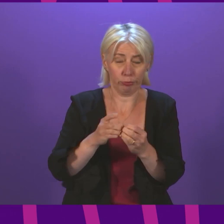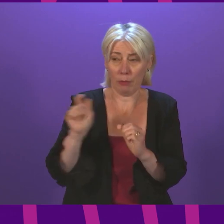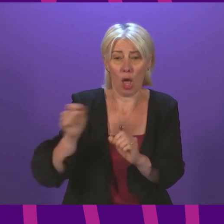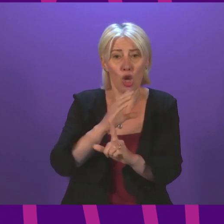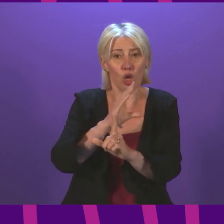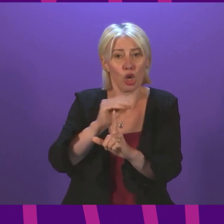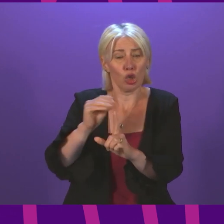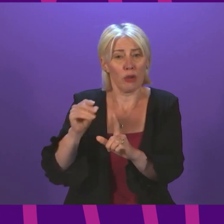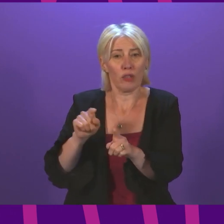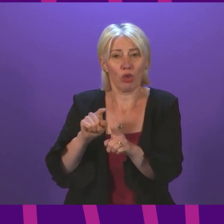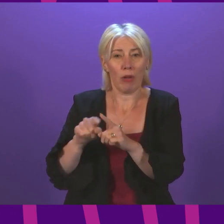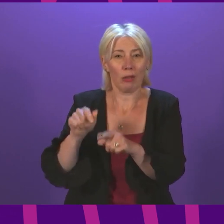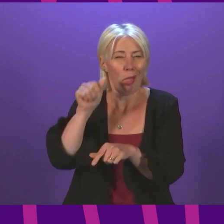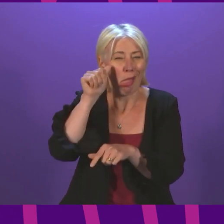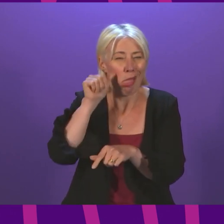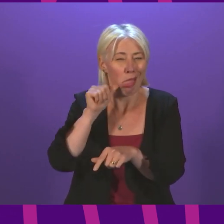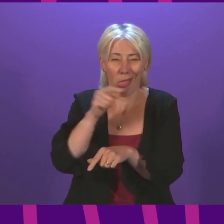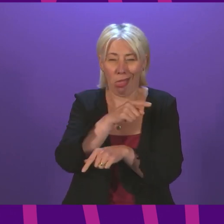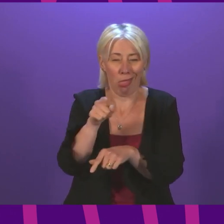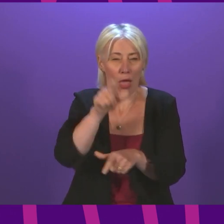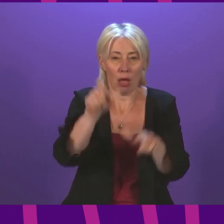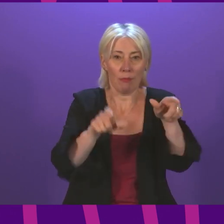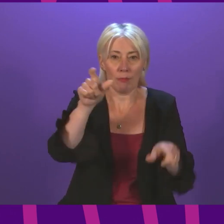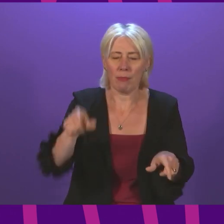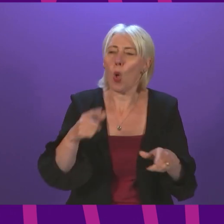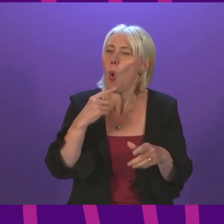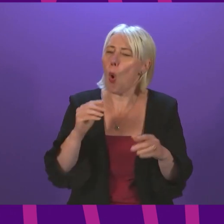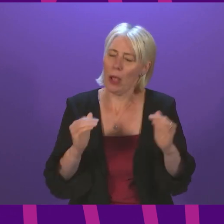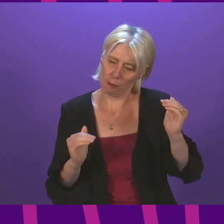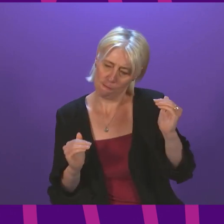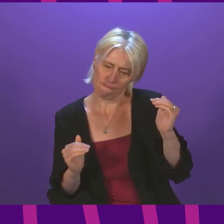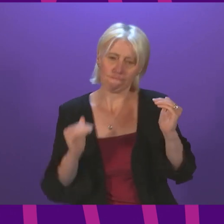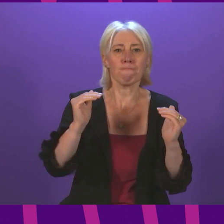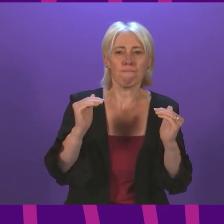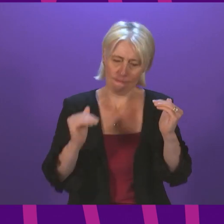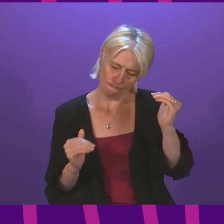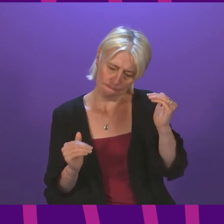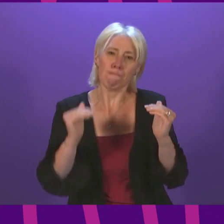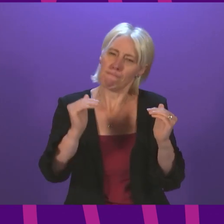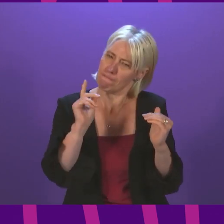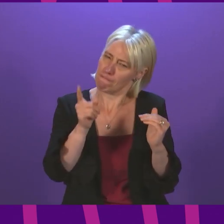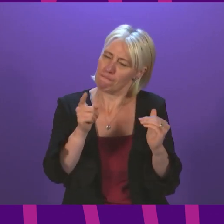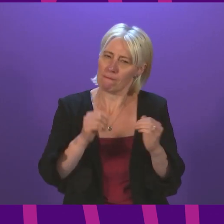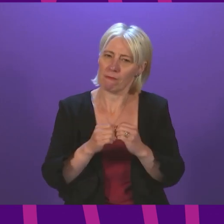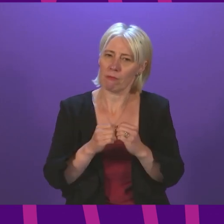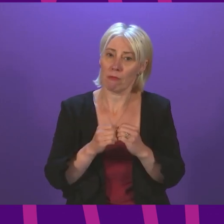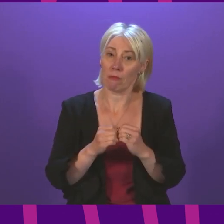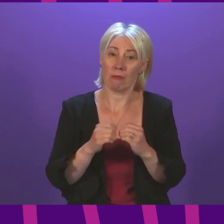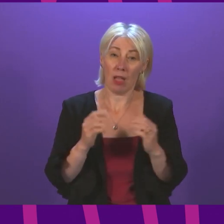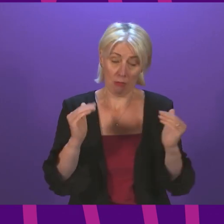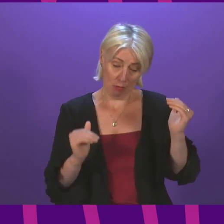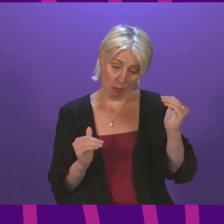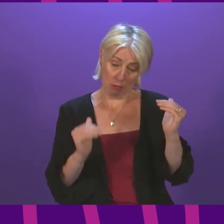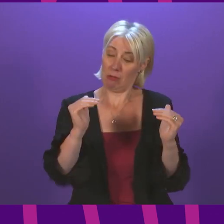try to con the people with talk of levelling up. Instead of levelling up, as they claim,